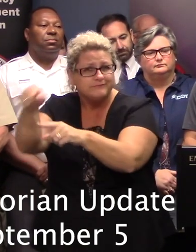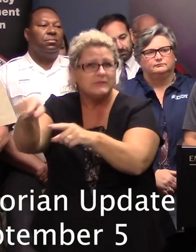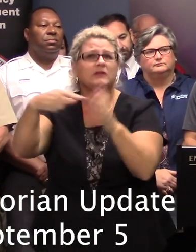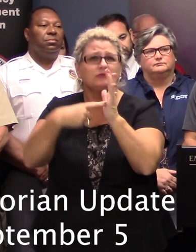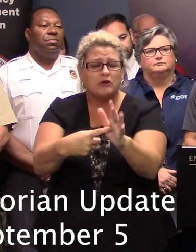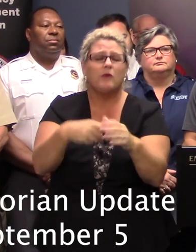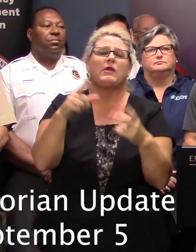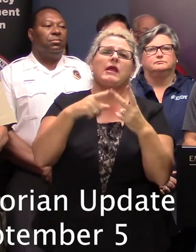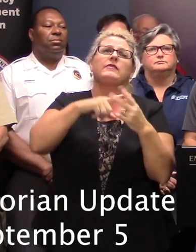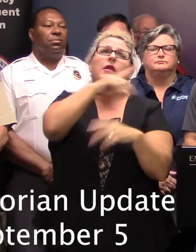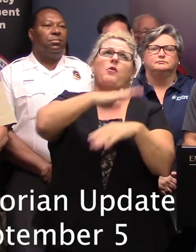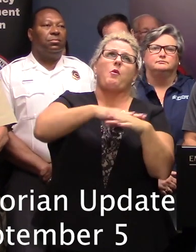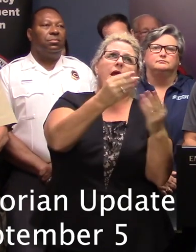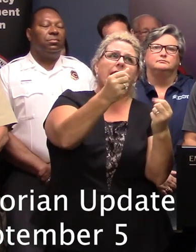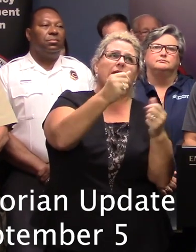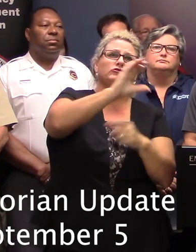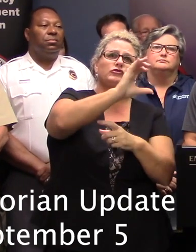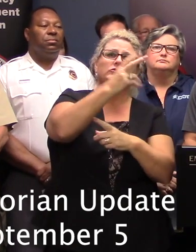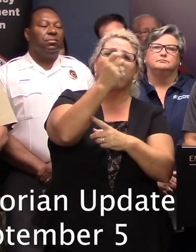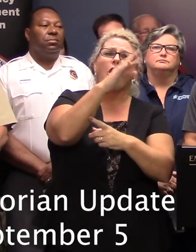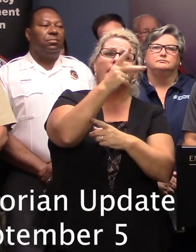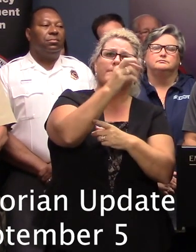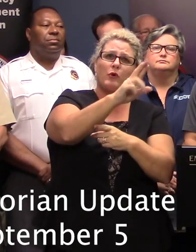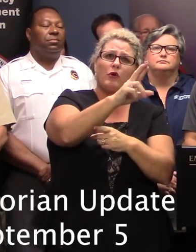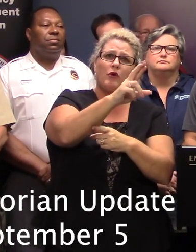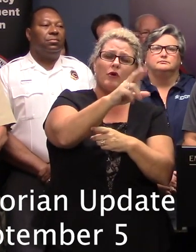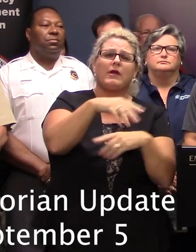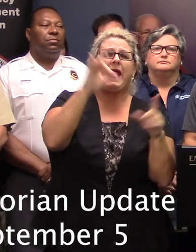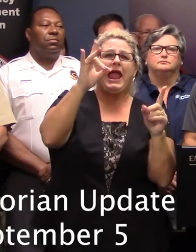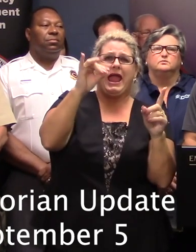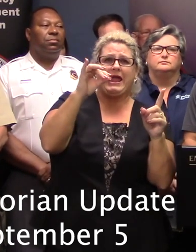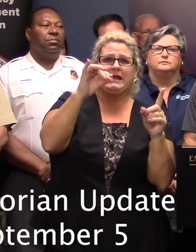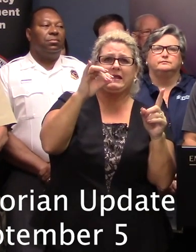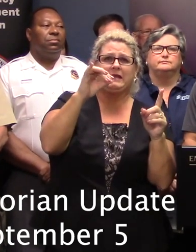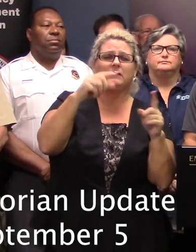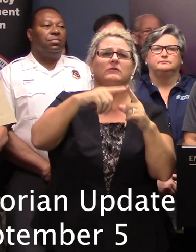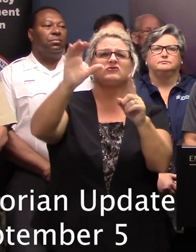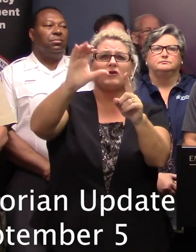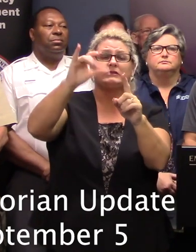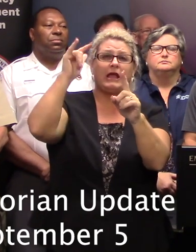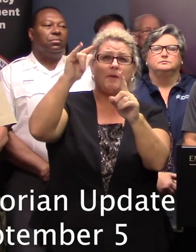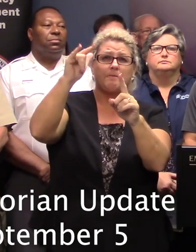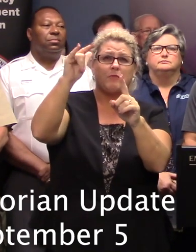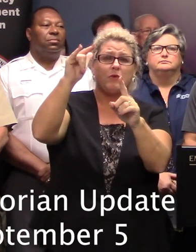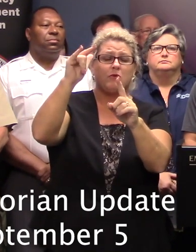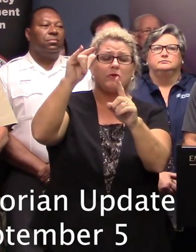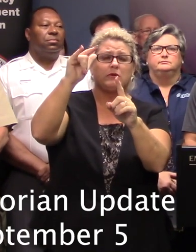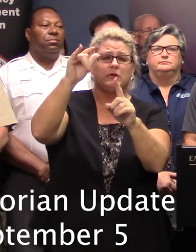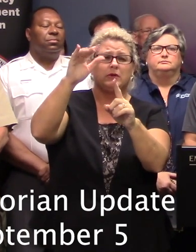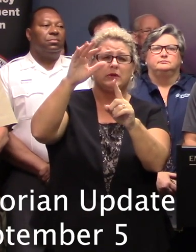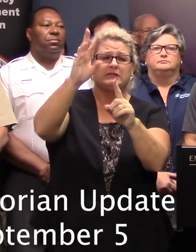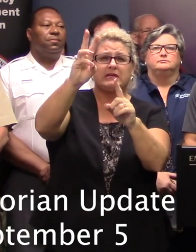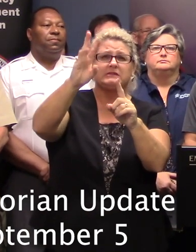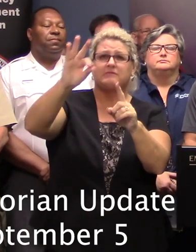And then back on land, Charleston Harbor gusts to 80 miles an hour, Charleston Airport 69 miles an hour, and